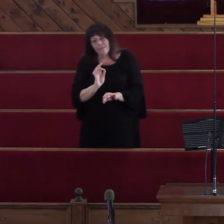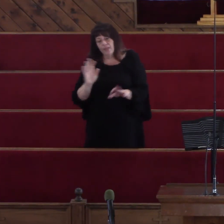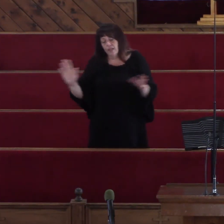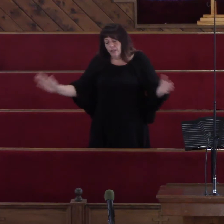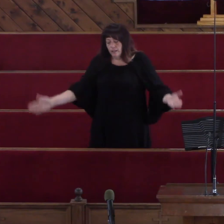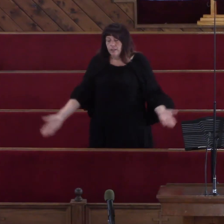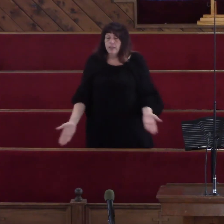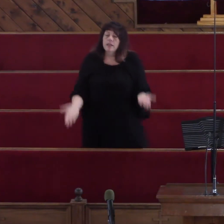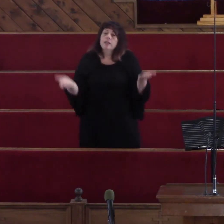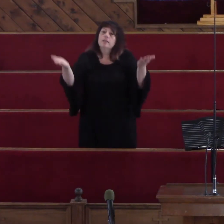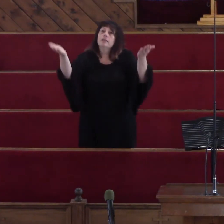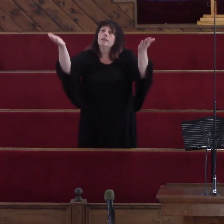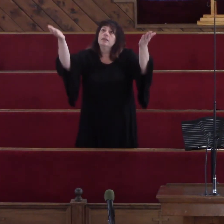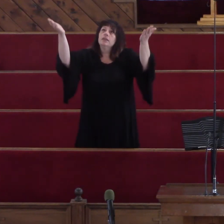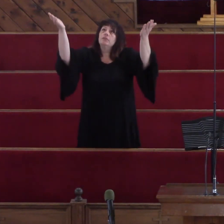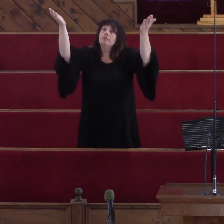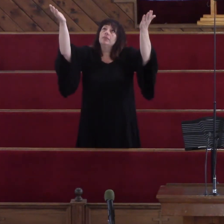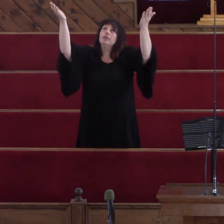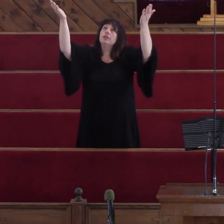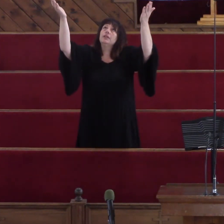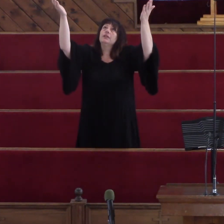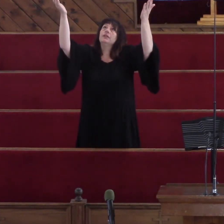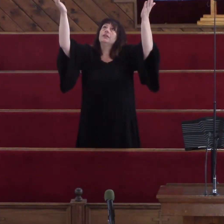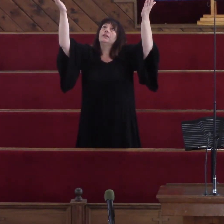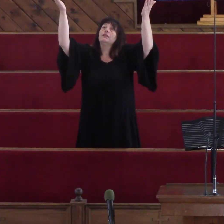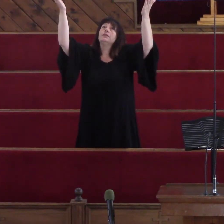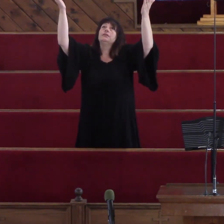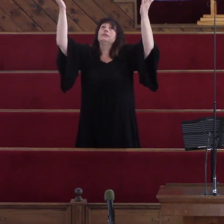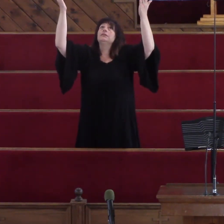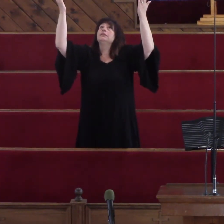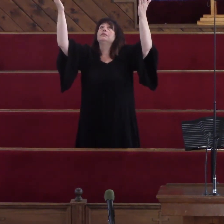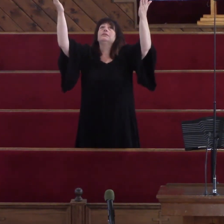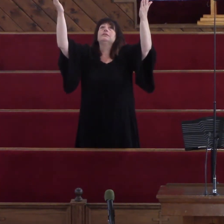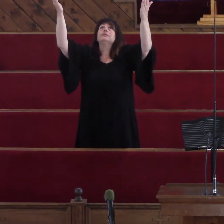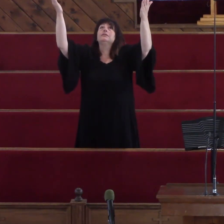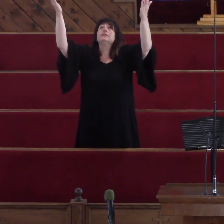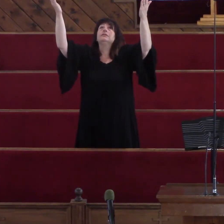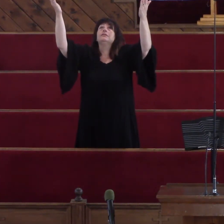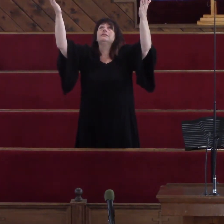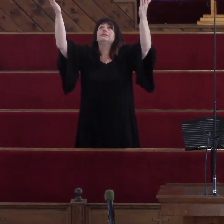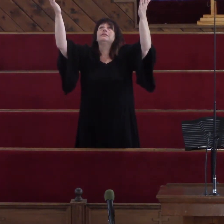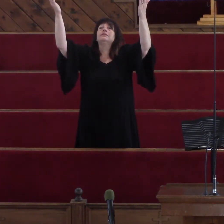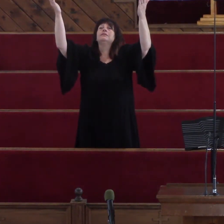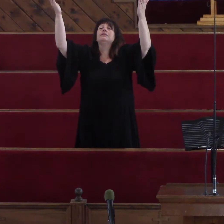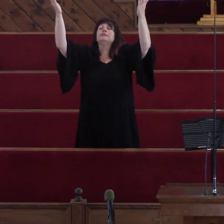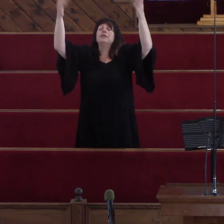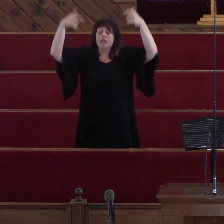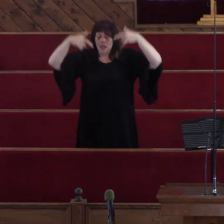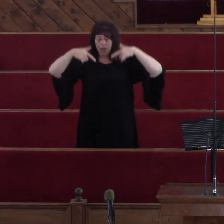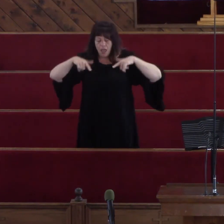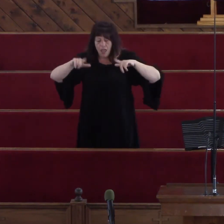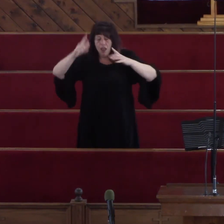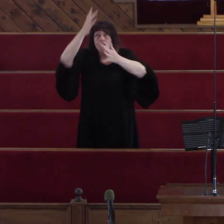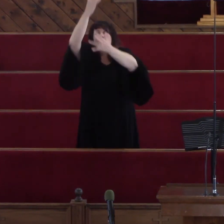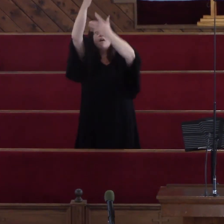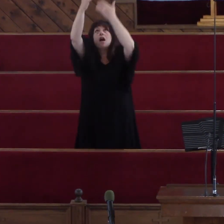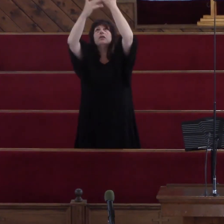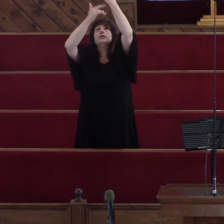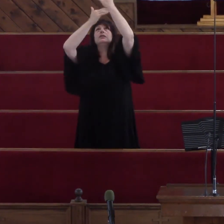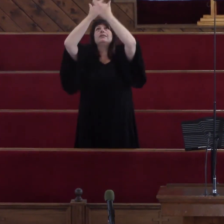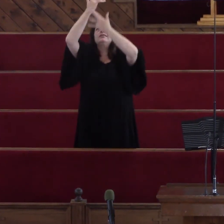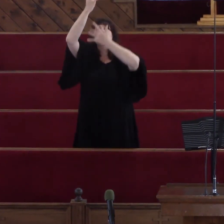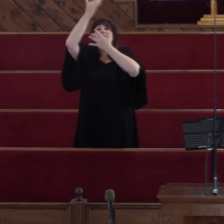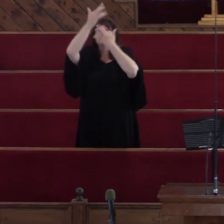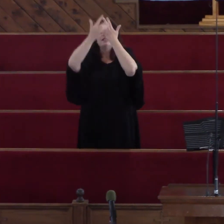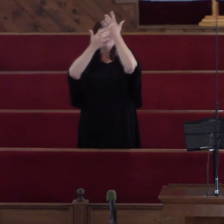As I lift my hands to heaven Let your fire